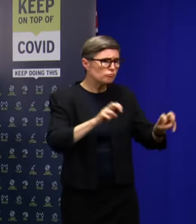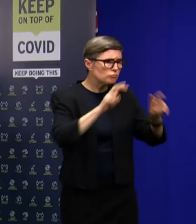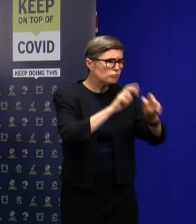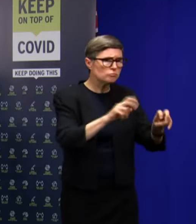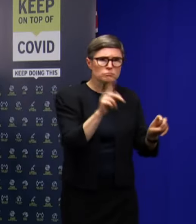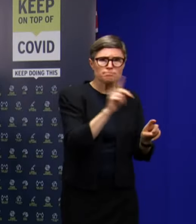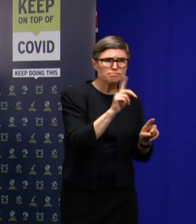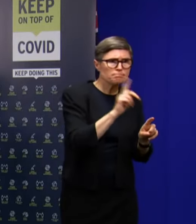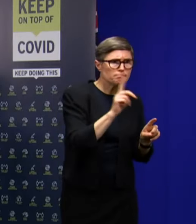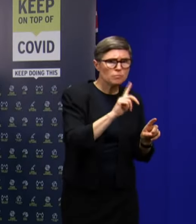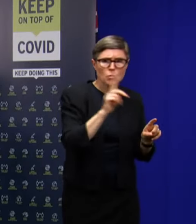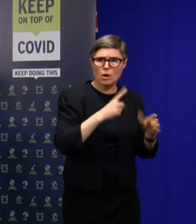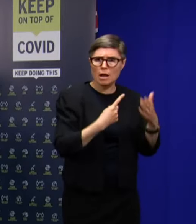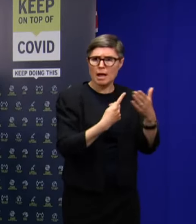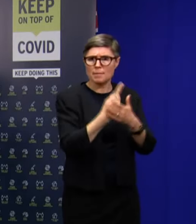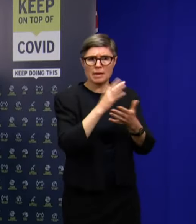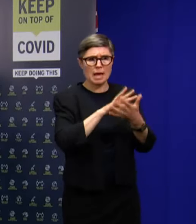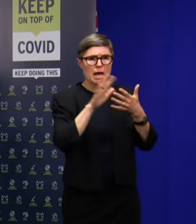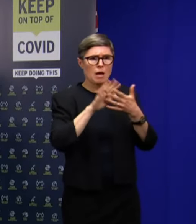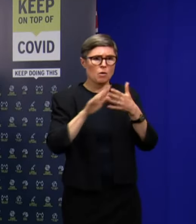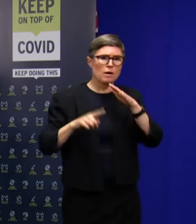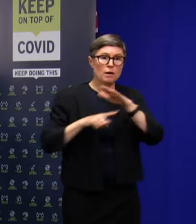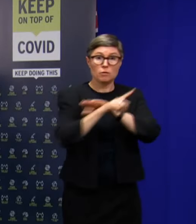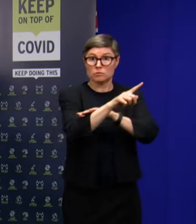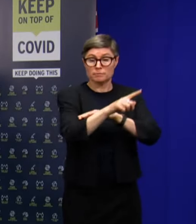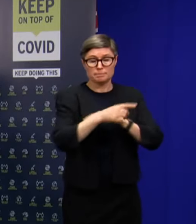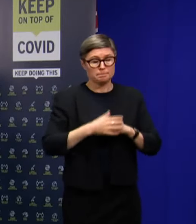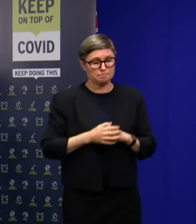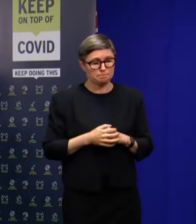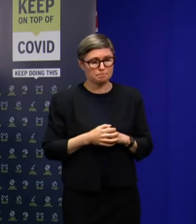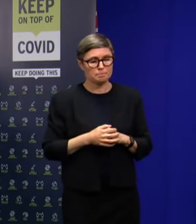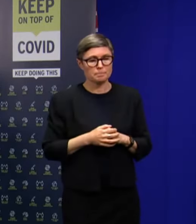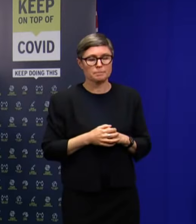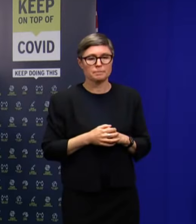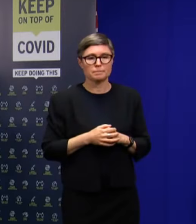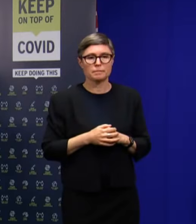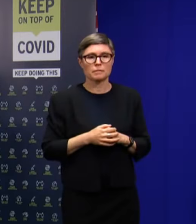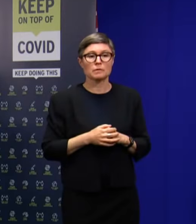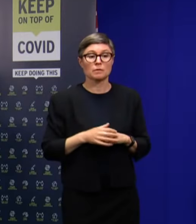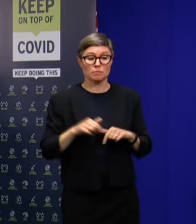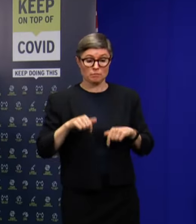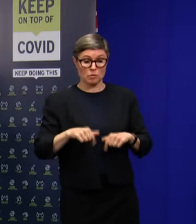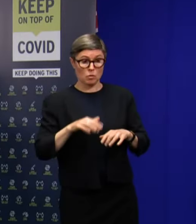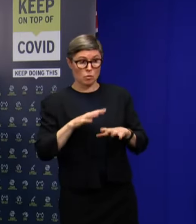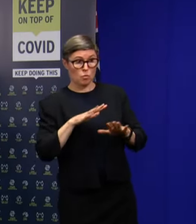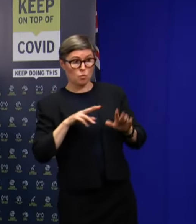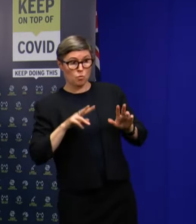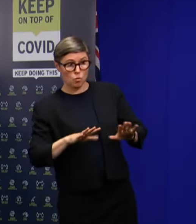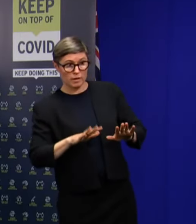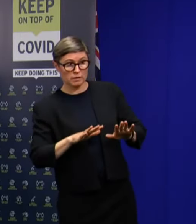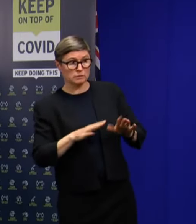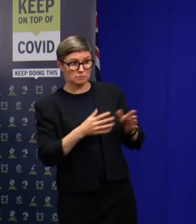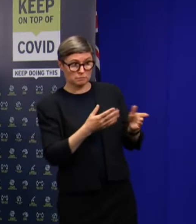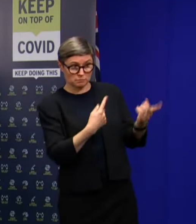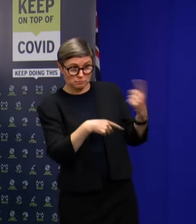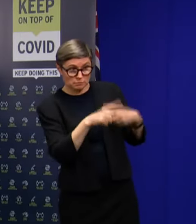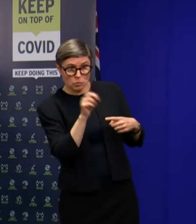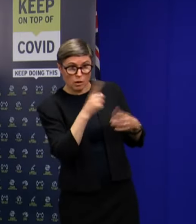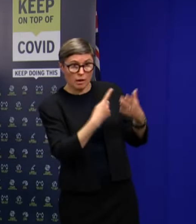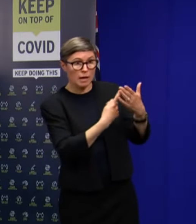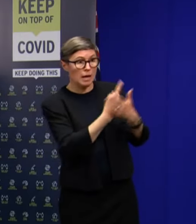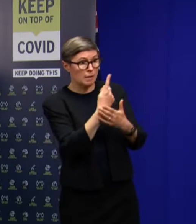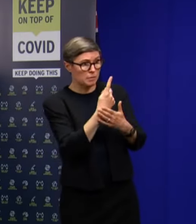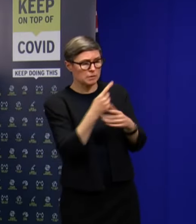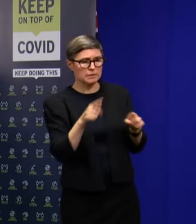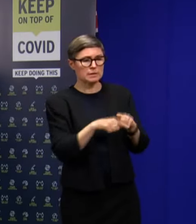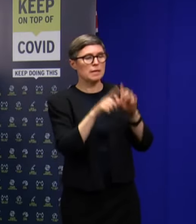can what has occurred there. But whilst we await that review process to conclude, we